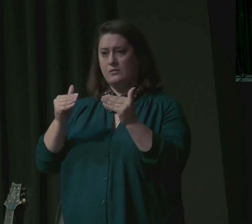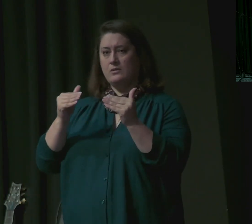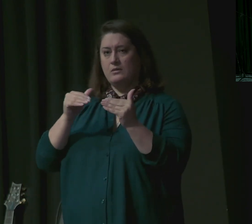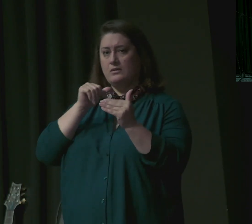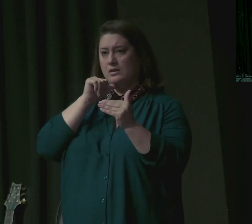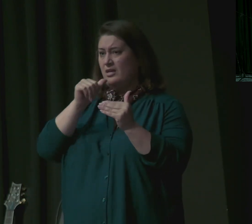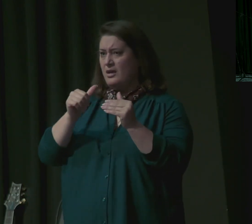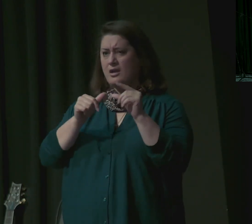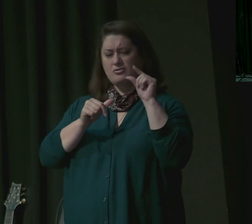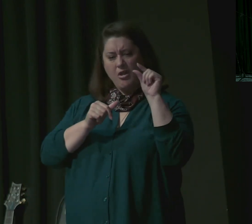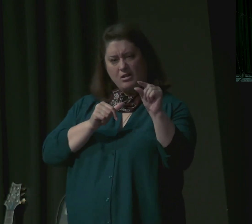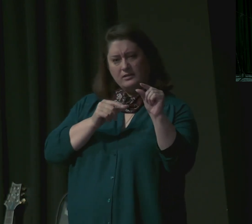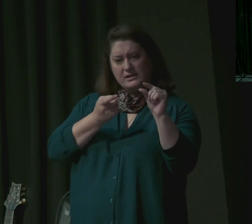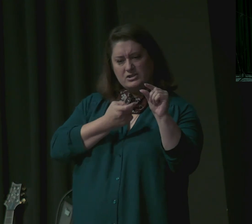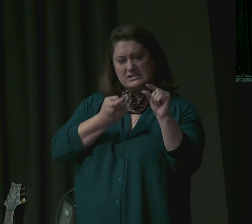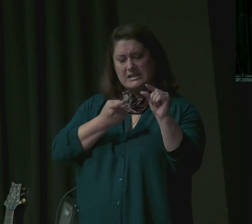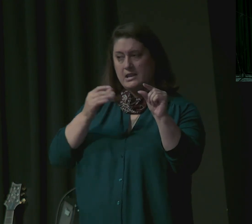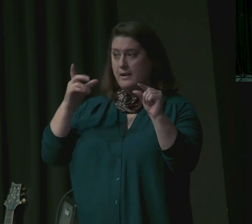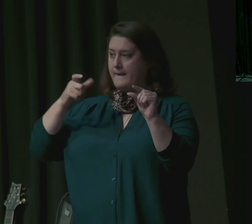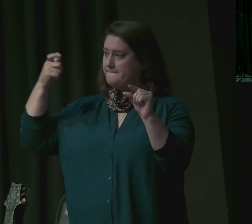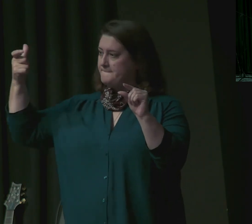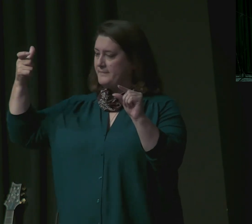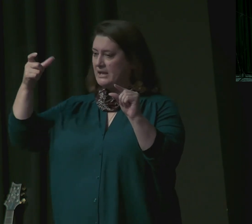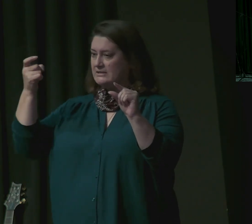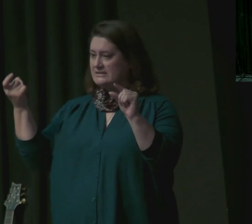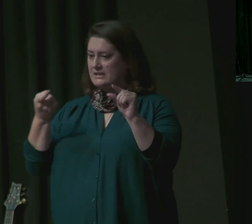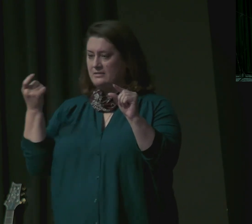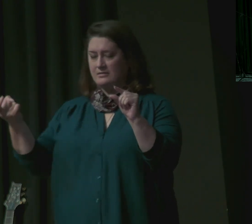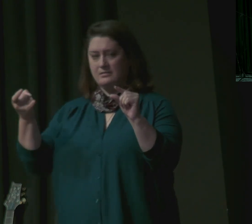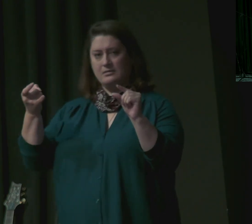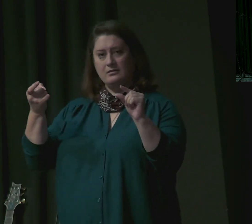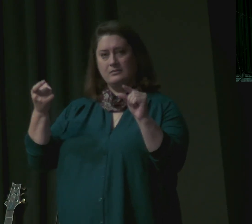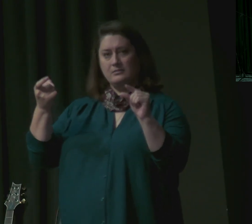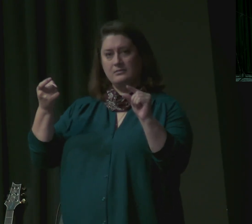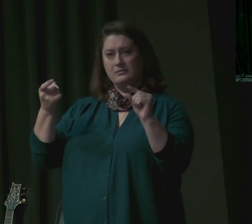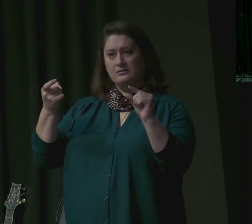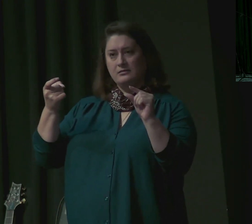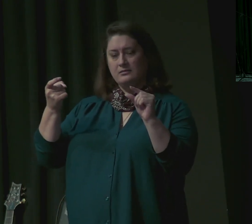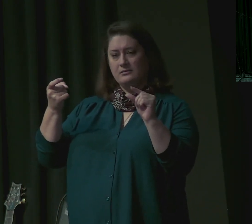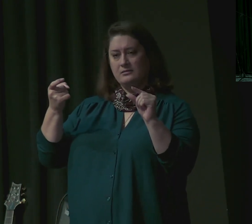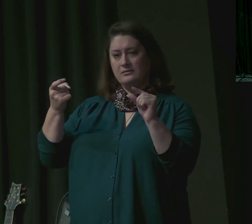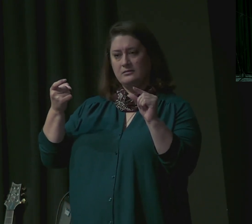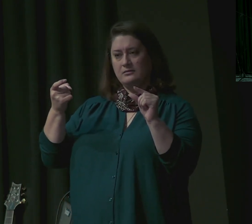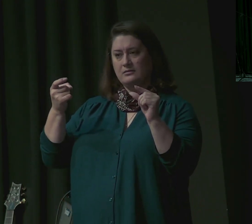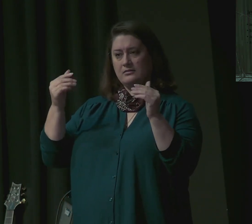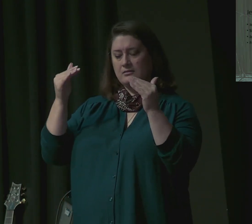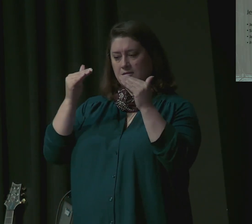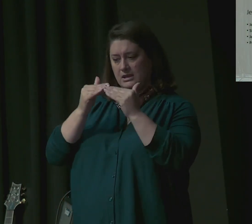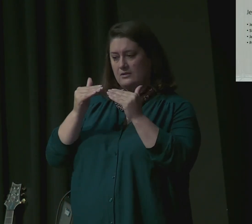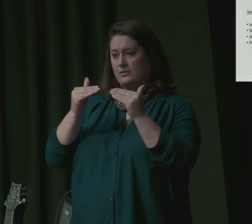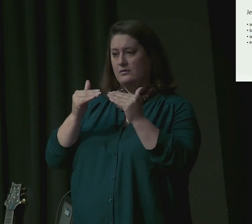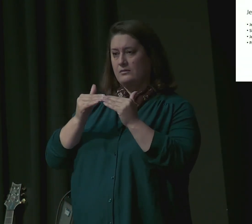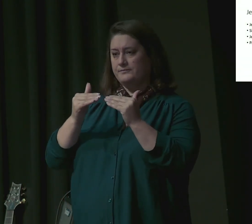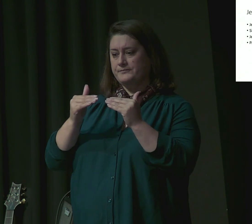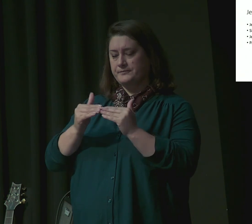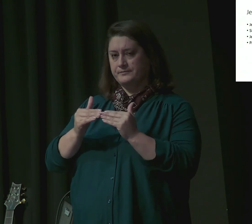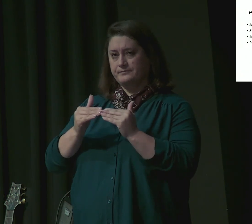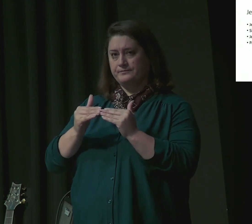and Paul confronts the church at Corinth by saying in 1 Corinthians 3 3 for while there is jealousy and strife among